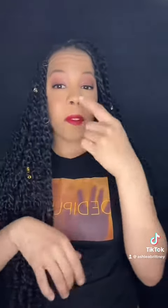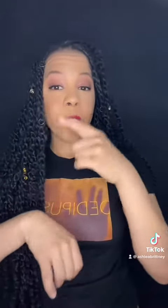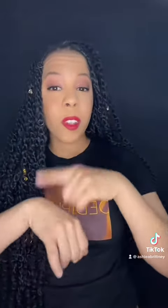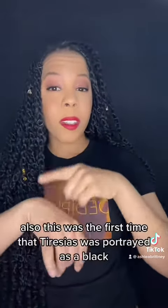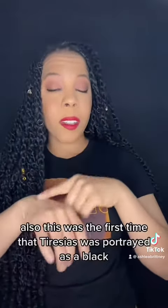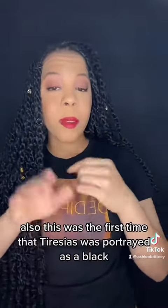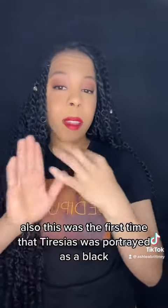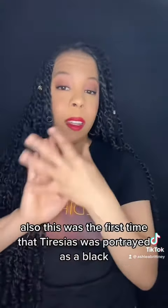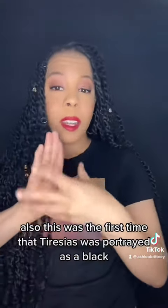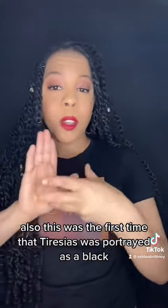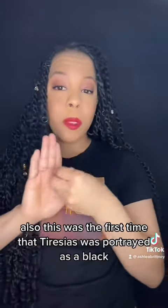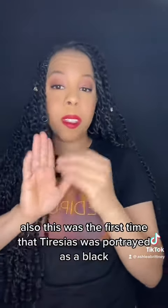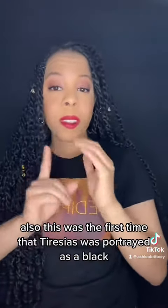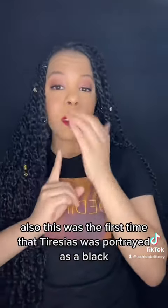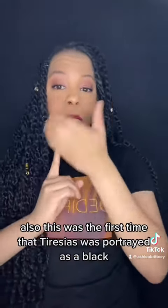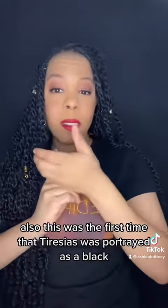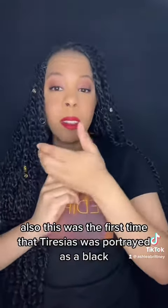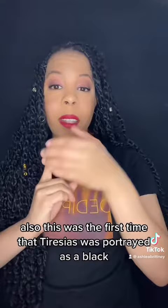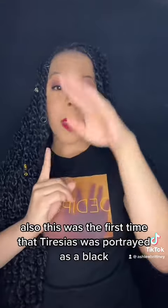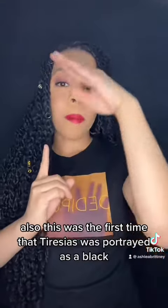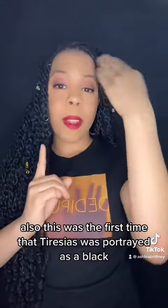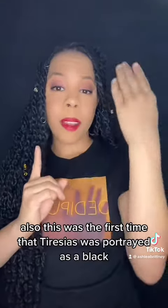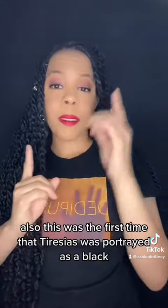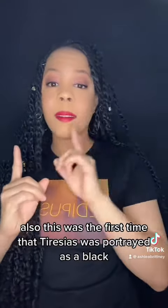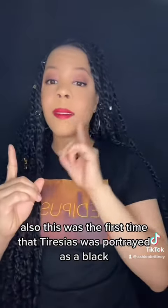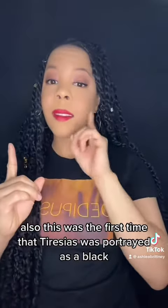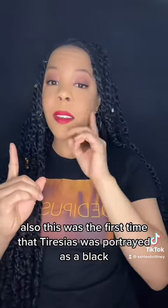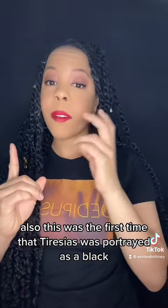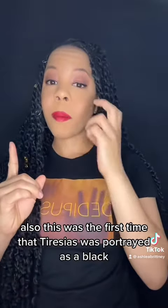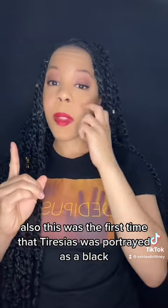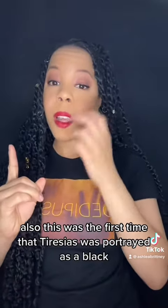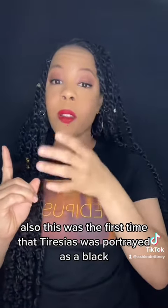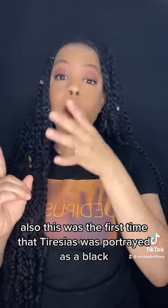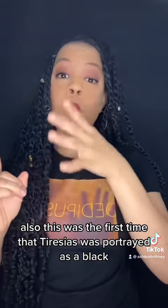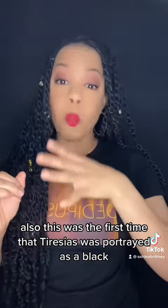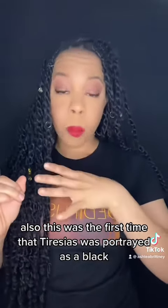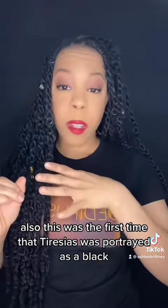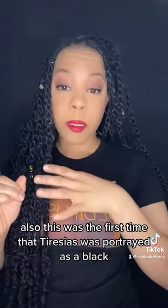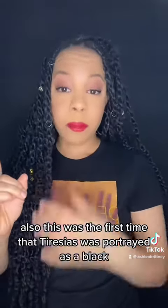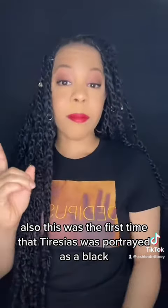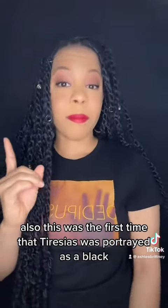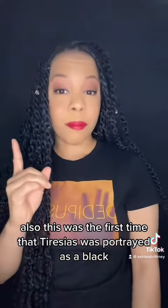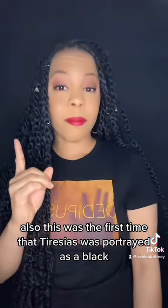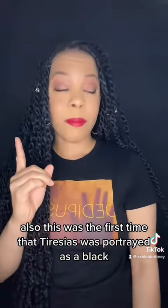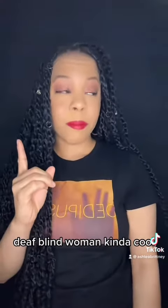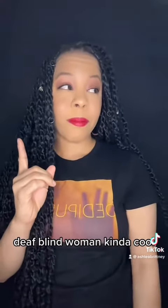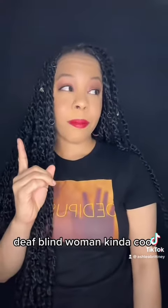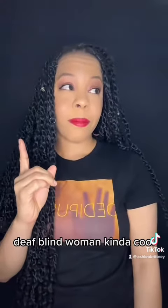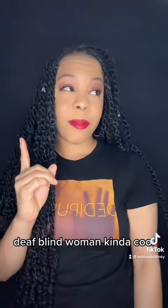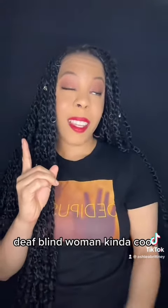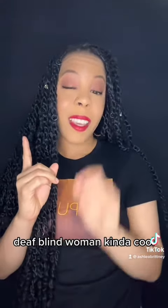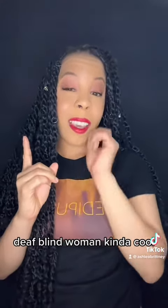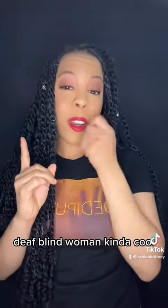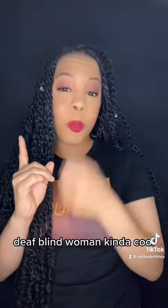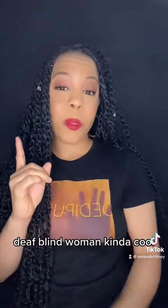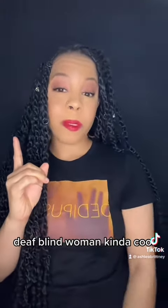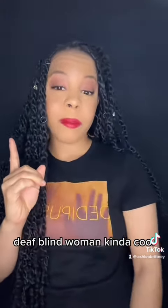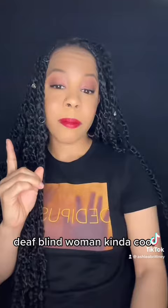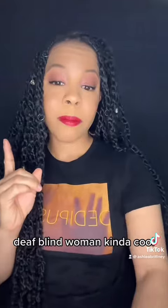Also, this was the first time that Tiresias was portrayed as a Black DeafBlind woman. Kind of